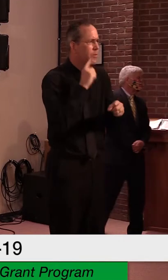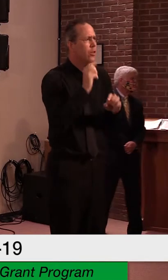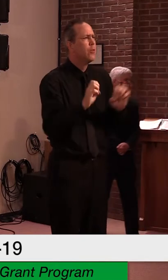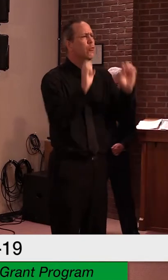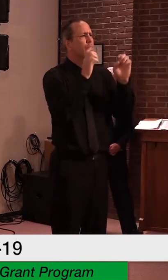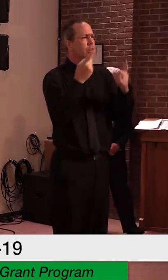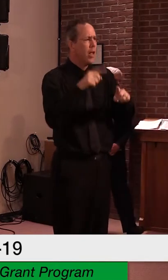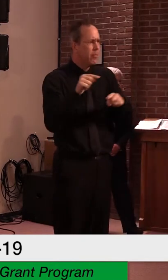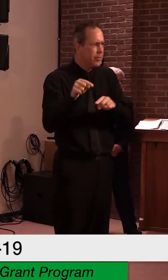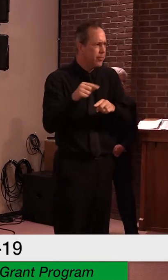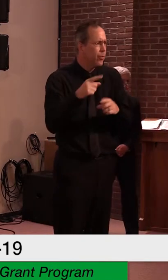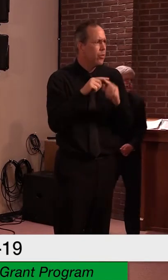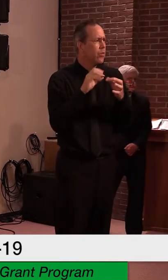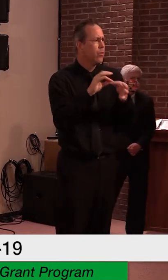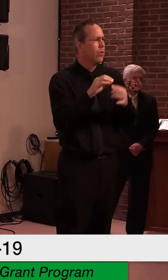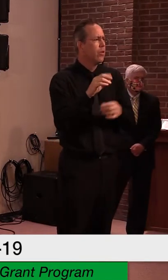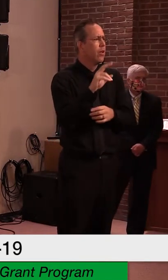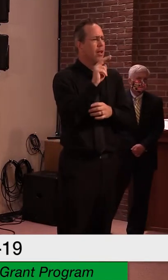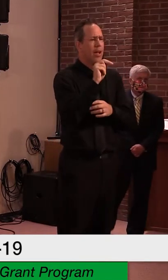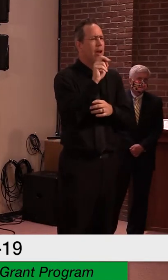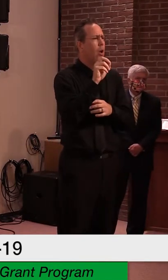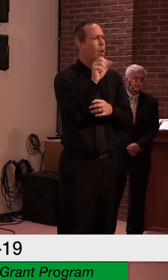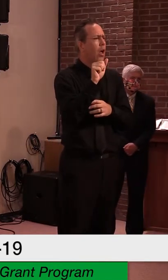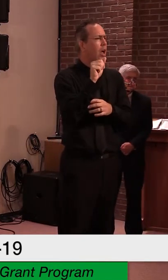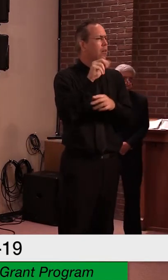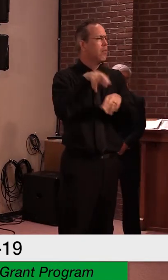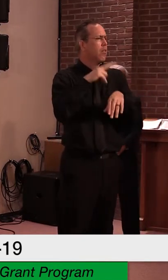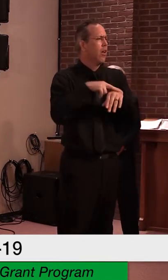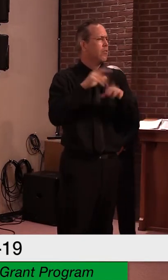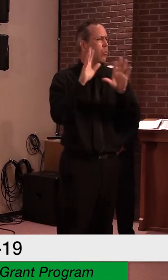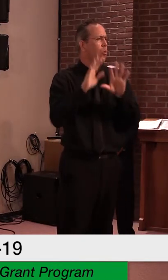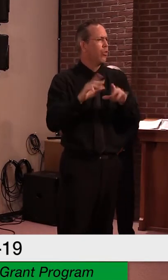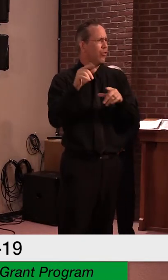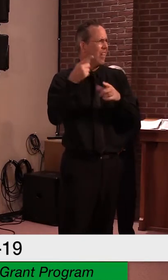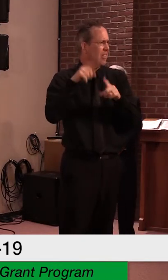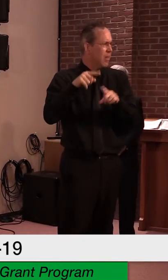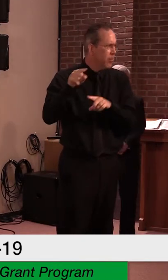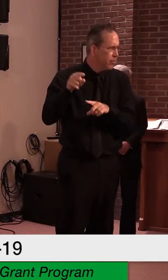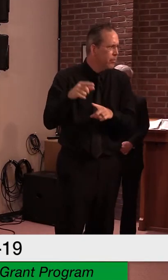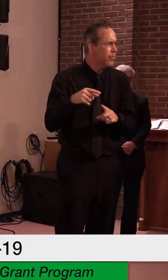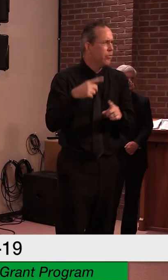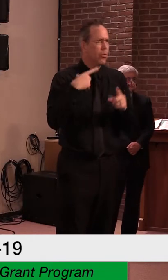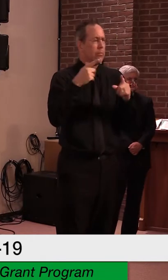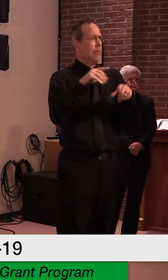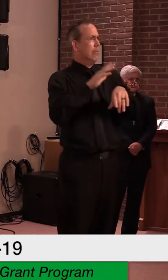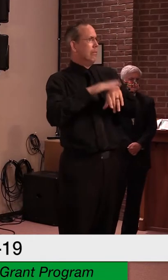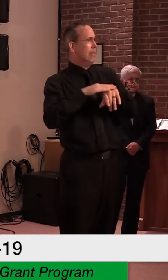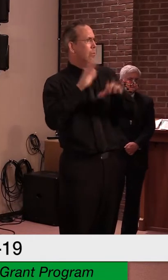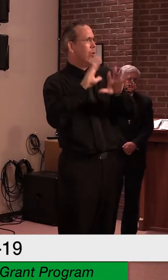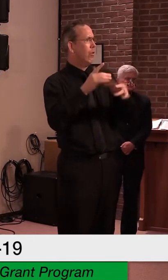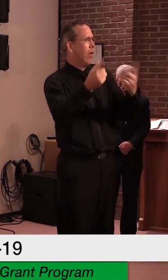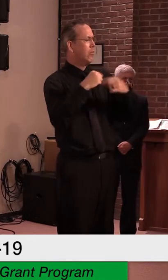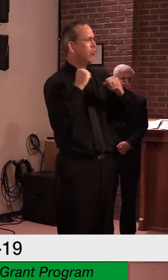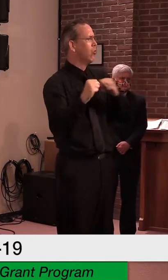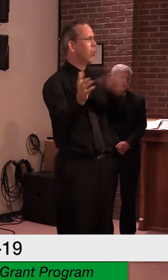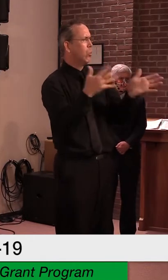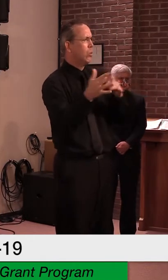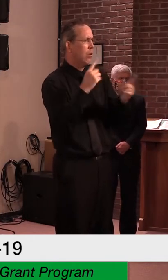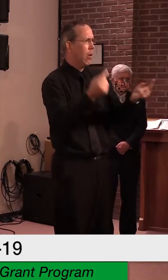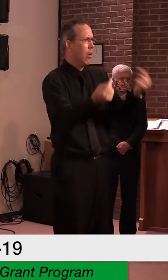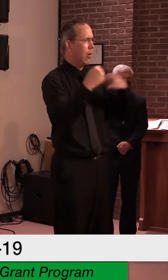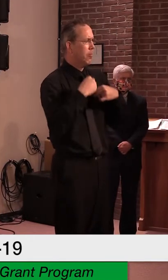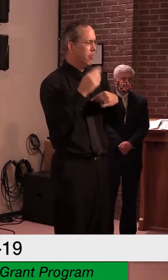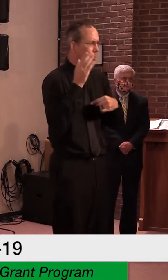Service tracking that tropical storm as it moves toward our area anticipated to arrive this afternoon and last too early tomorrow